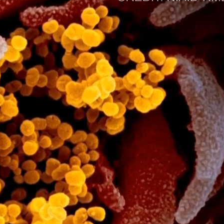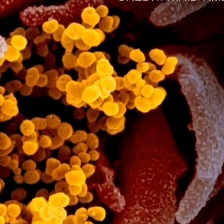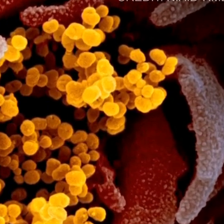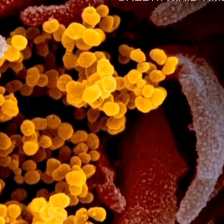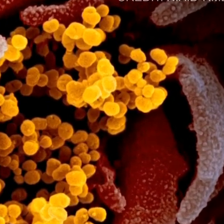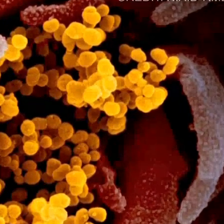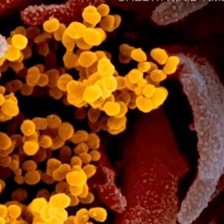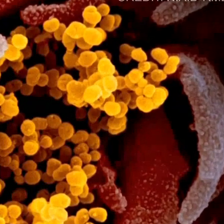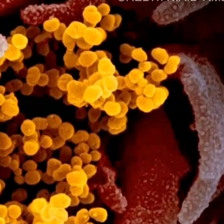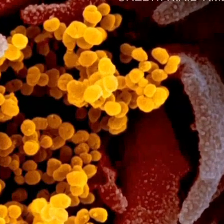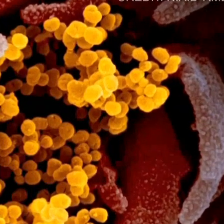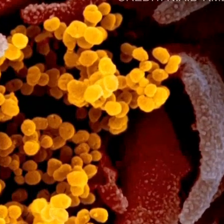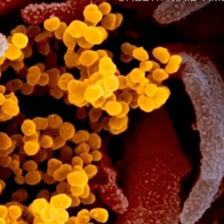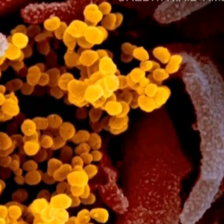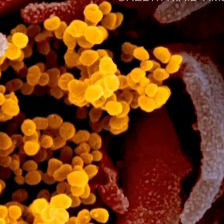Calgary, Crystal Ladares, City News.